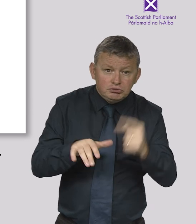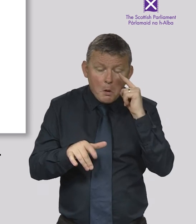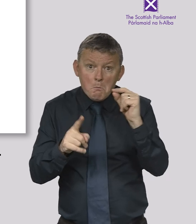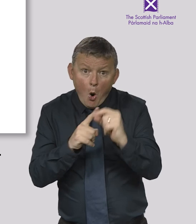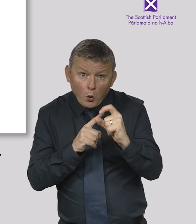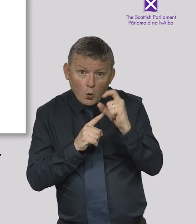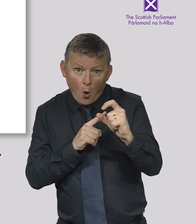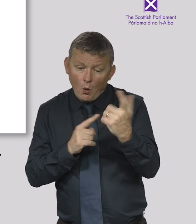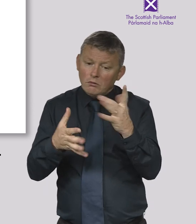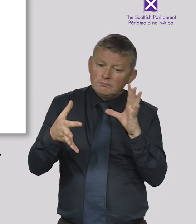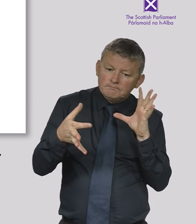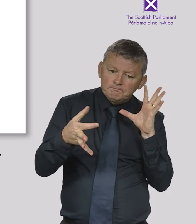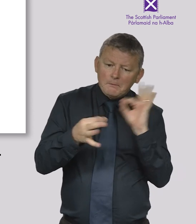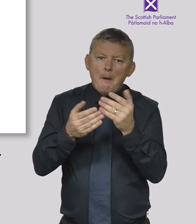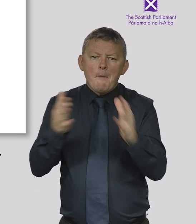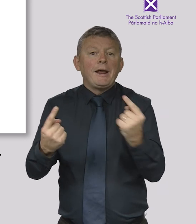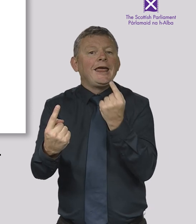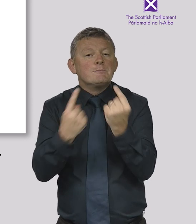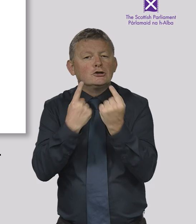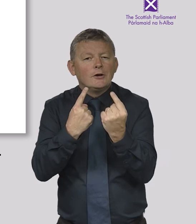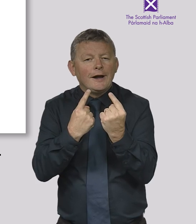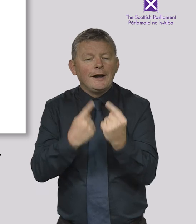website or contact public information.